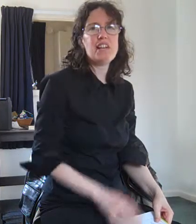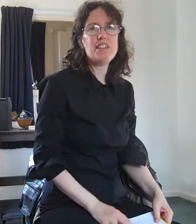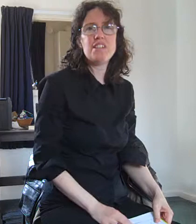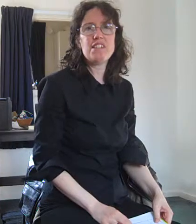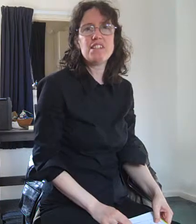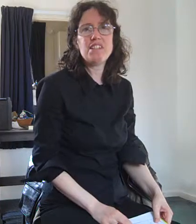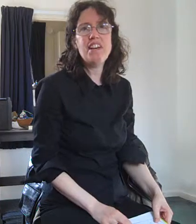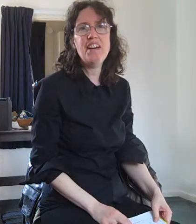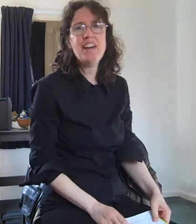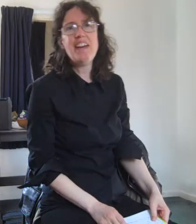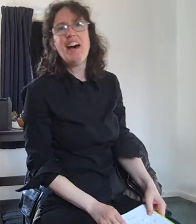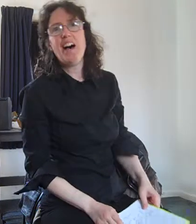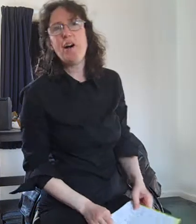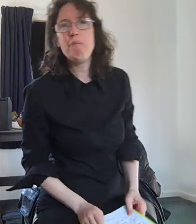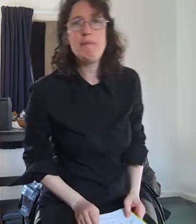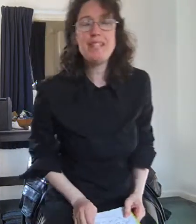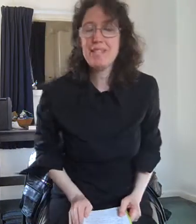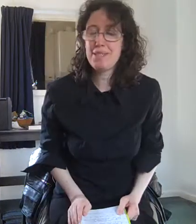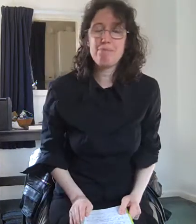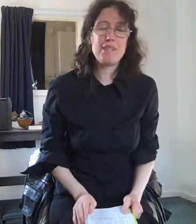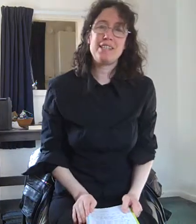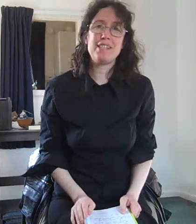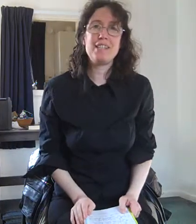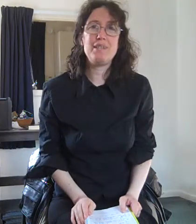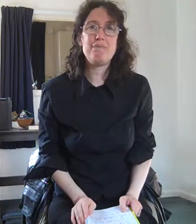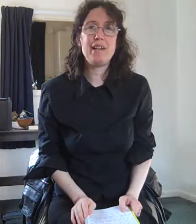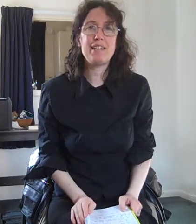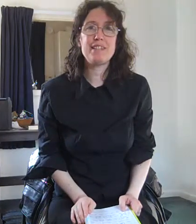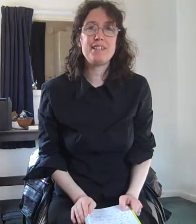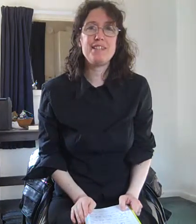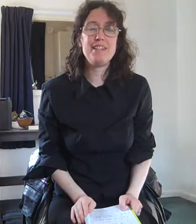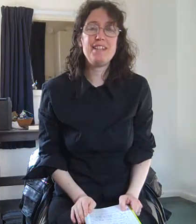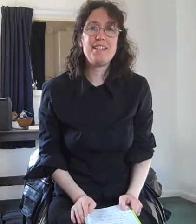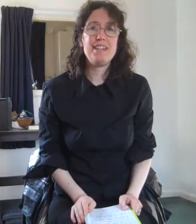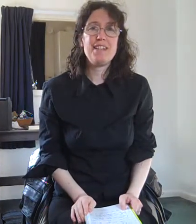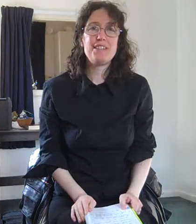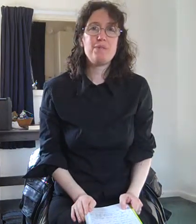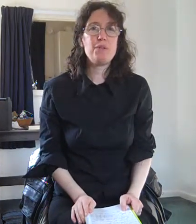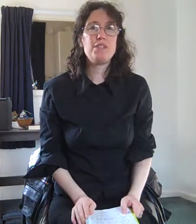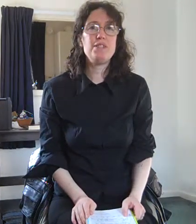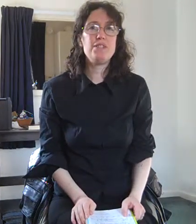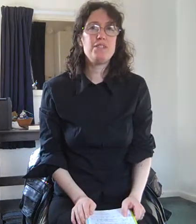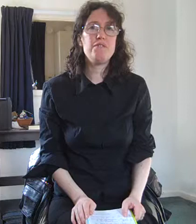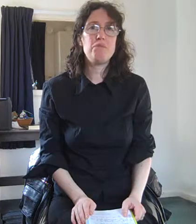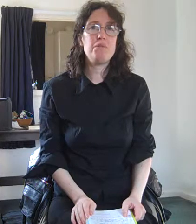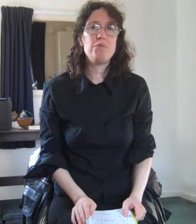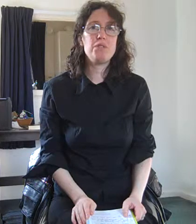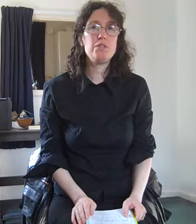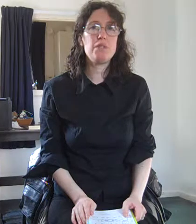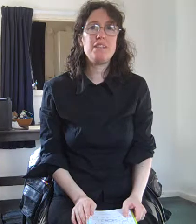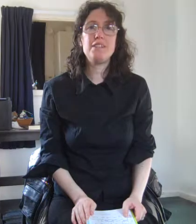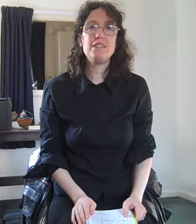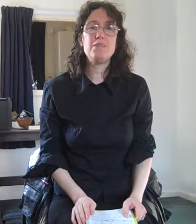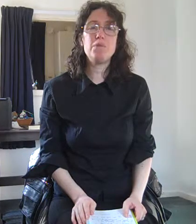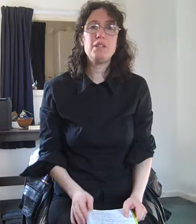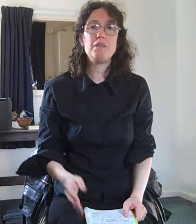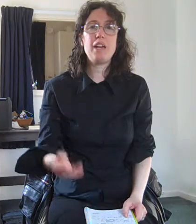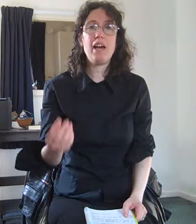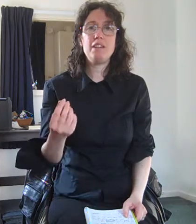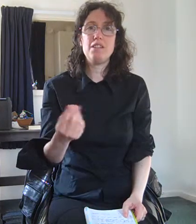neck hurts is basically impractical so what a lot of people do while while you can